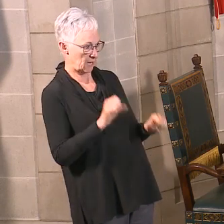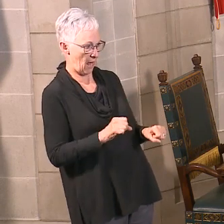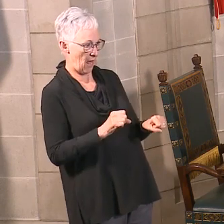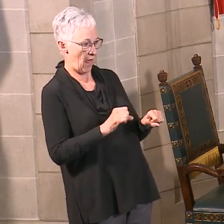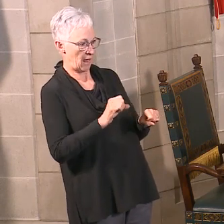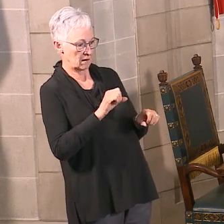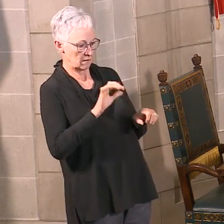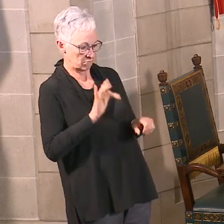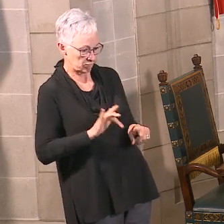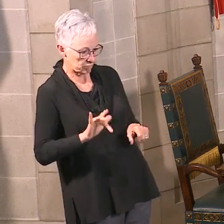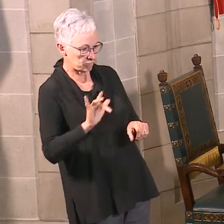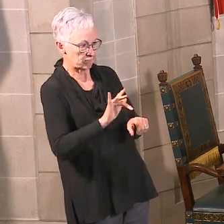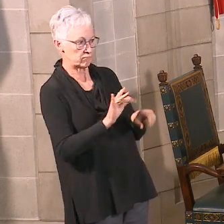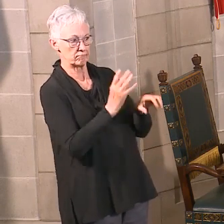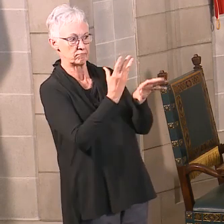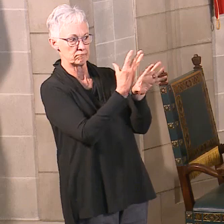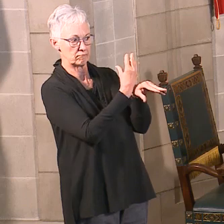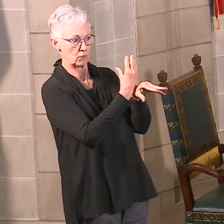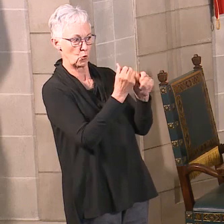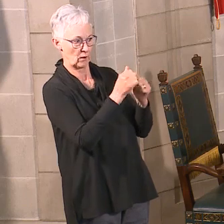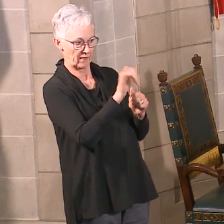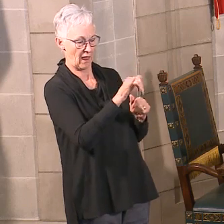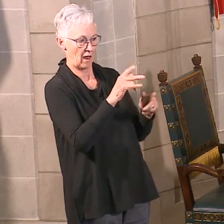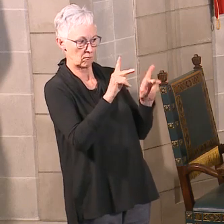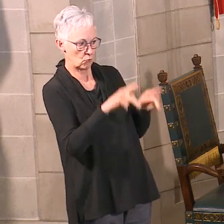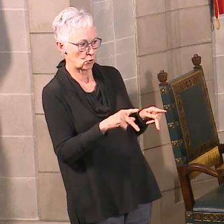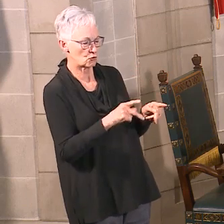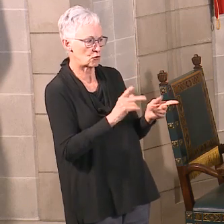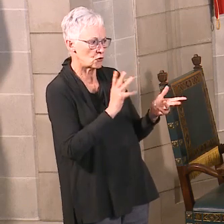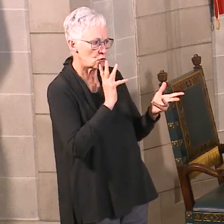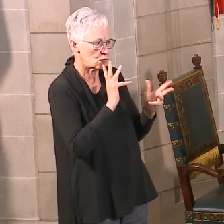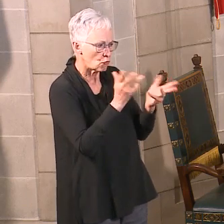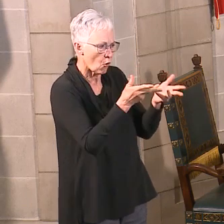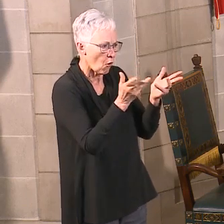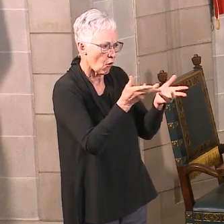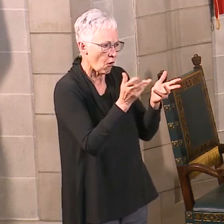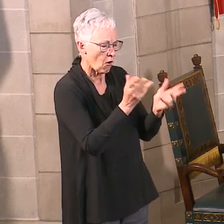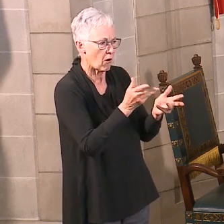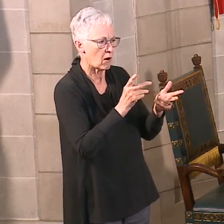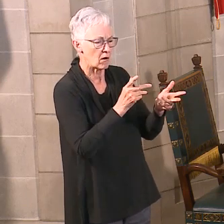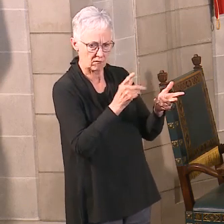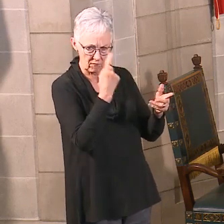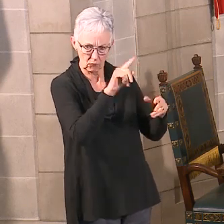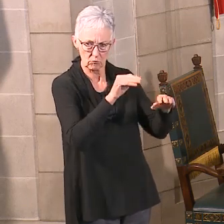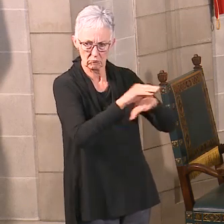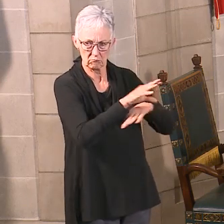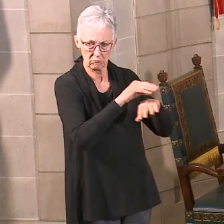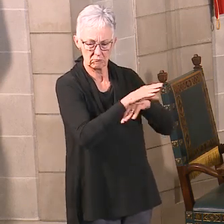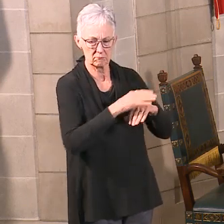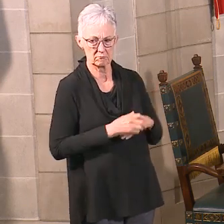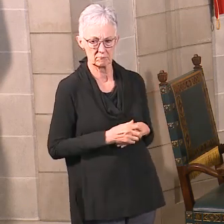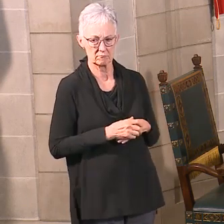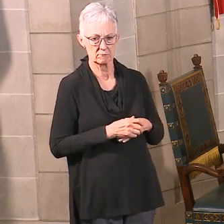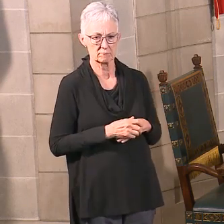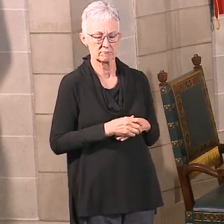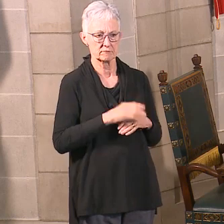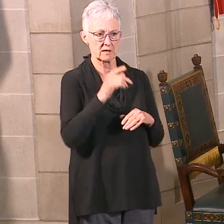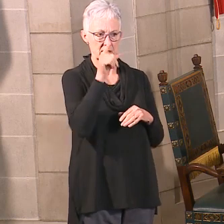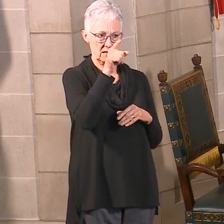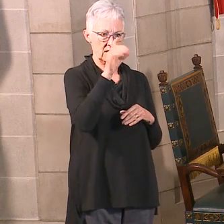that needed technology. Children's Hospital in Omaha has moved to over 350 telehealth